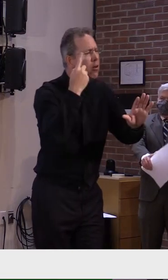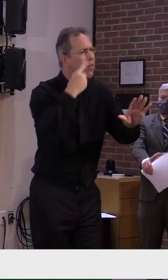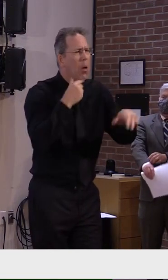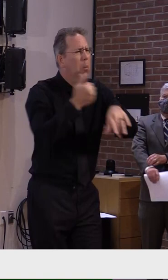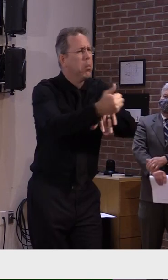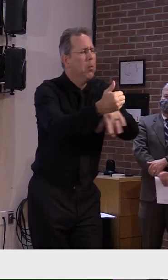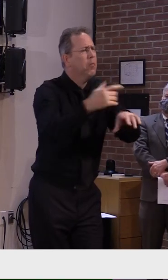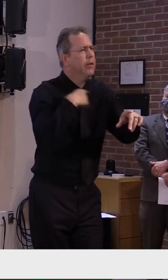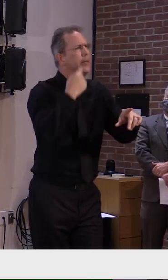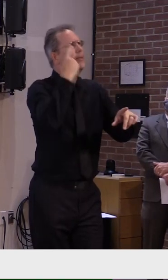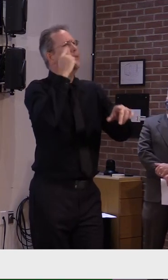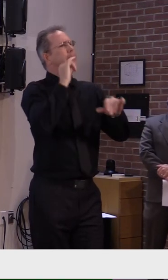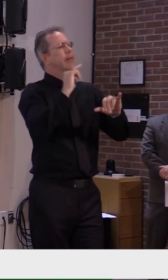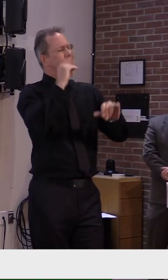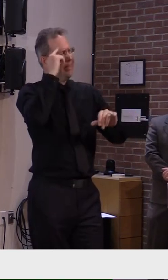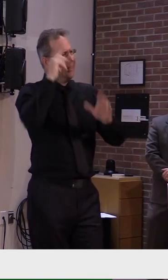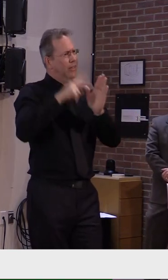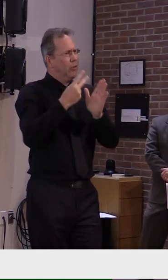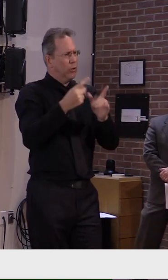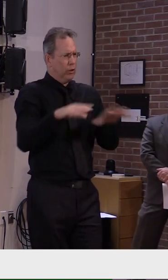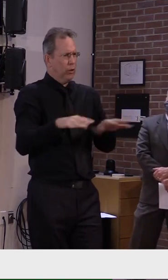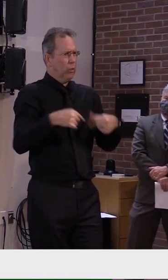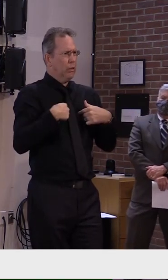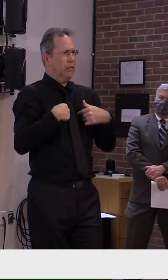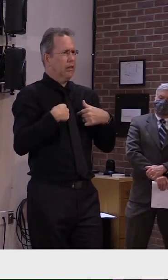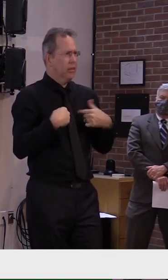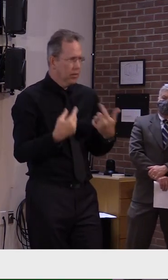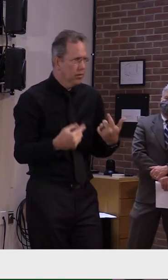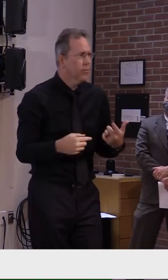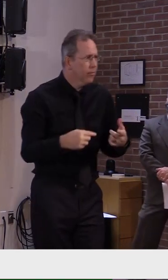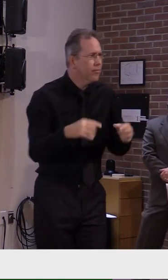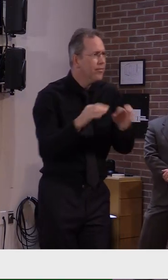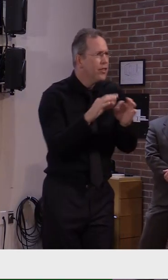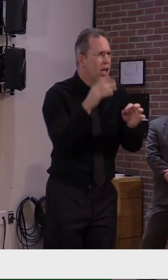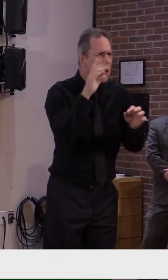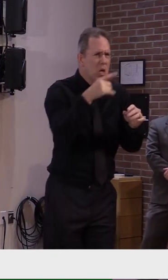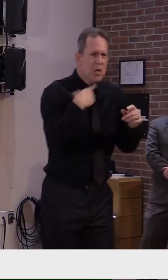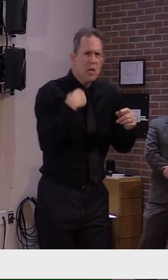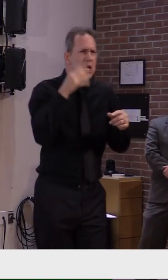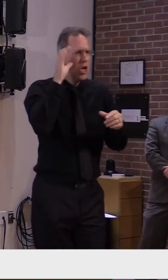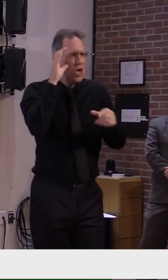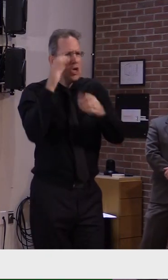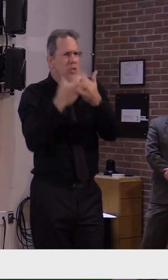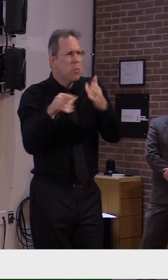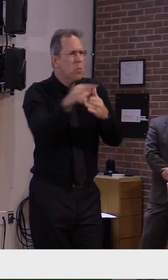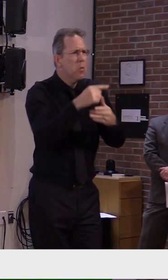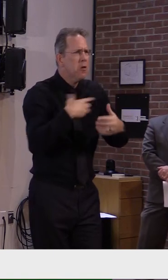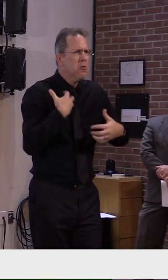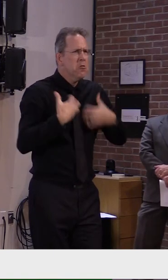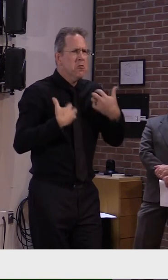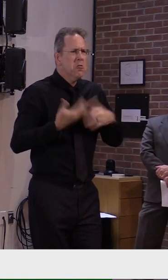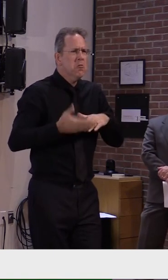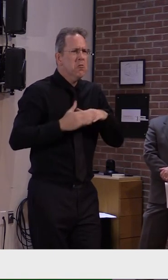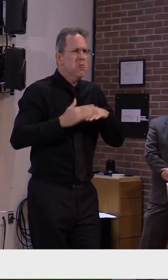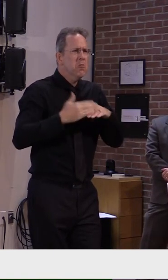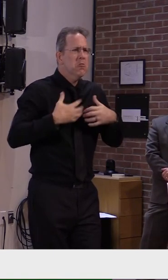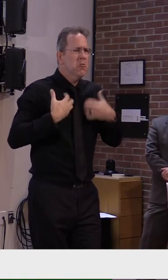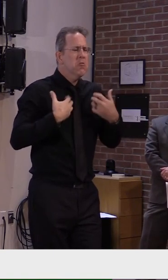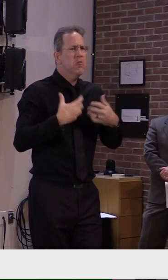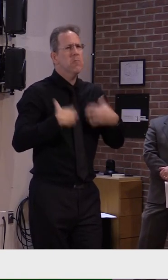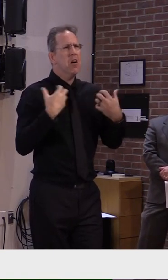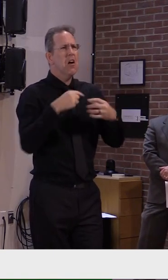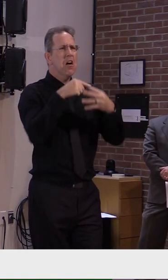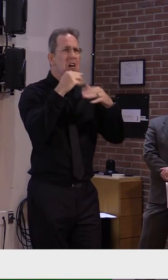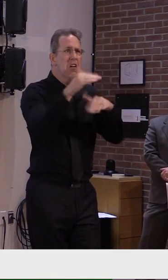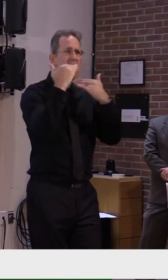I hear the anger out there. The frustration. The anxiety. And the sadness. And